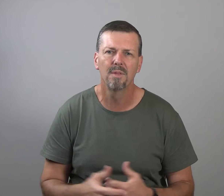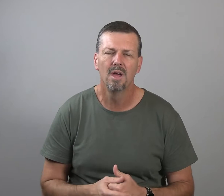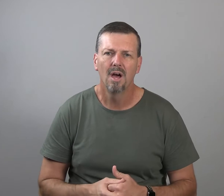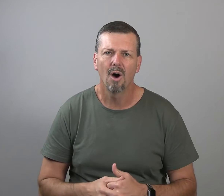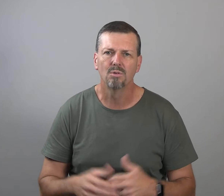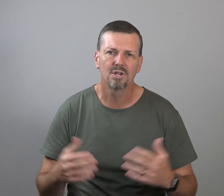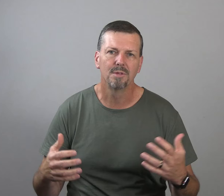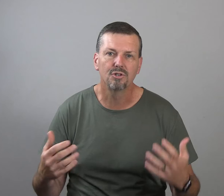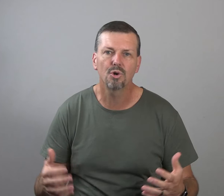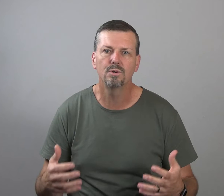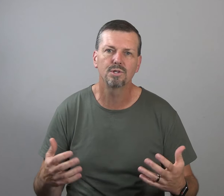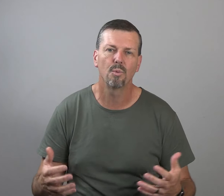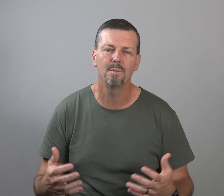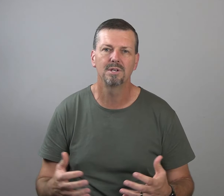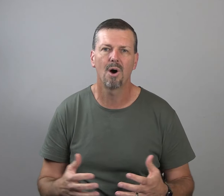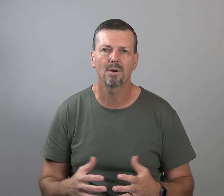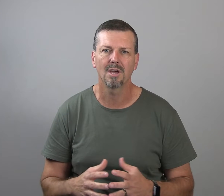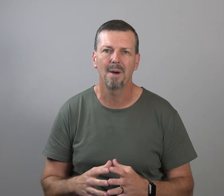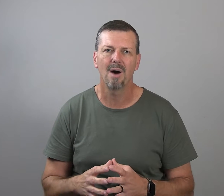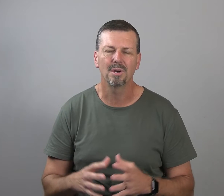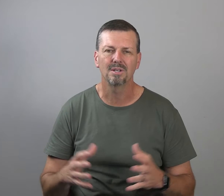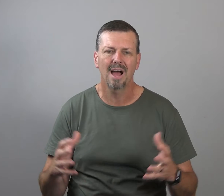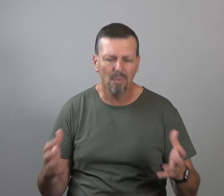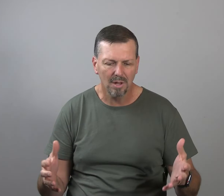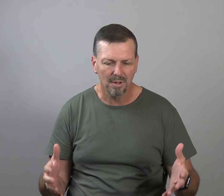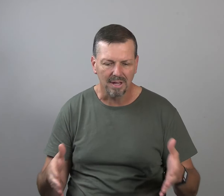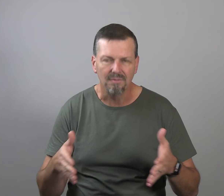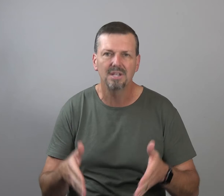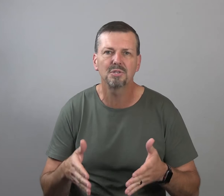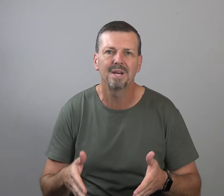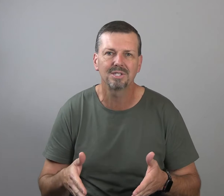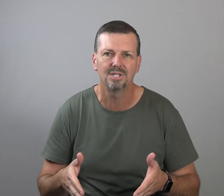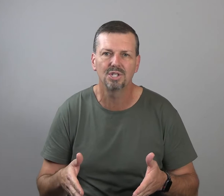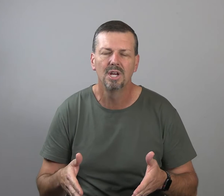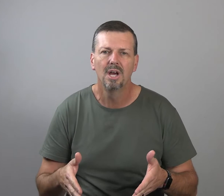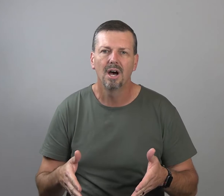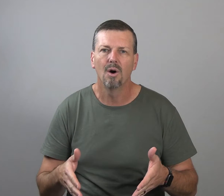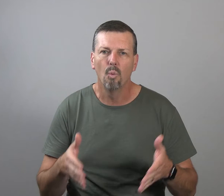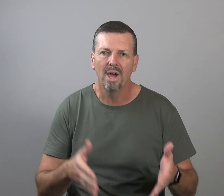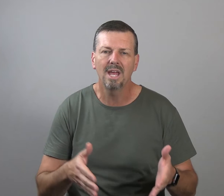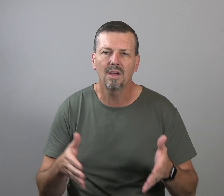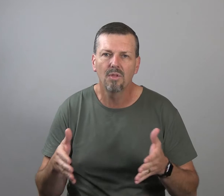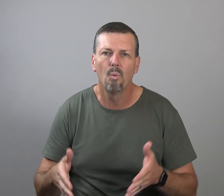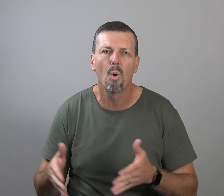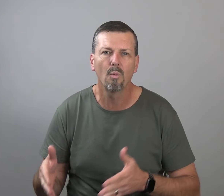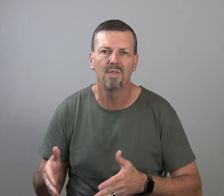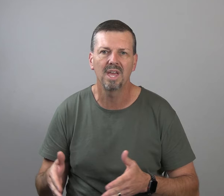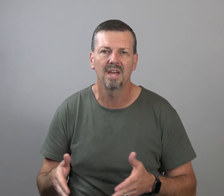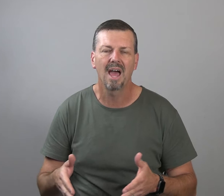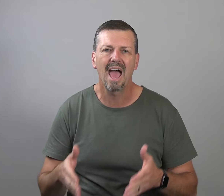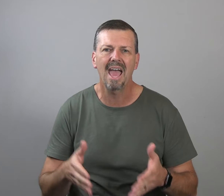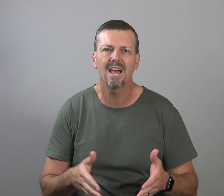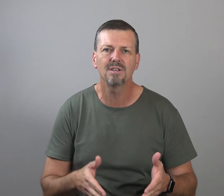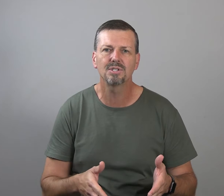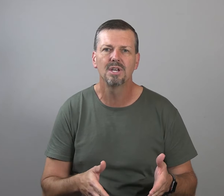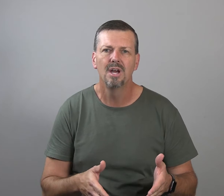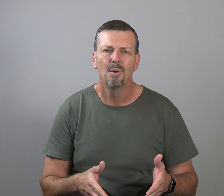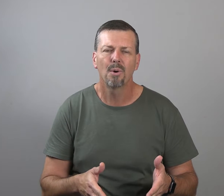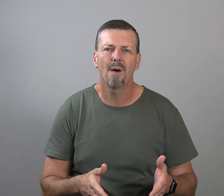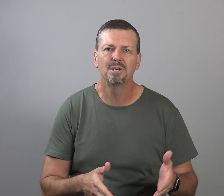on some of the truths that we've been talking about because I really believe this message, Winning the War Within, has probably